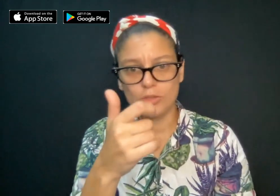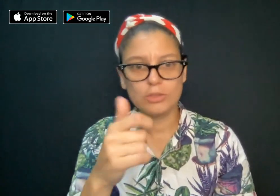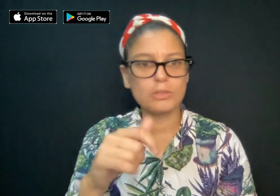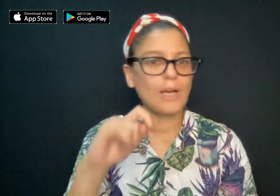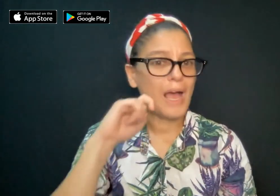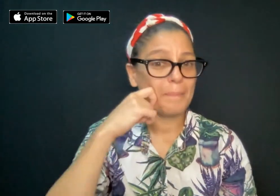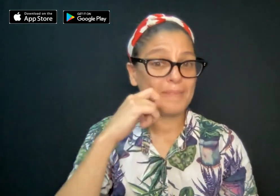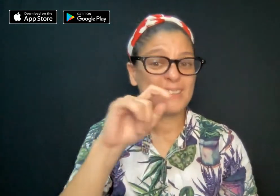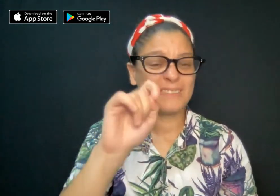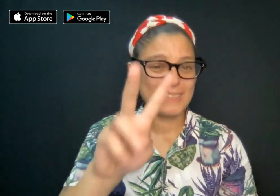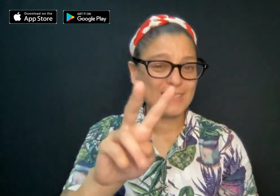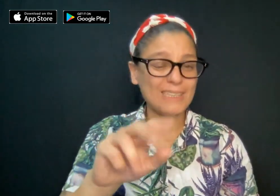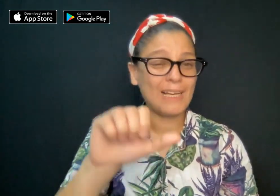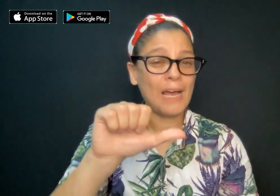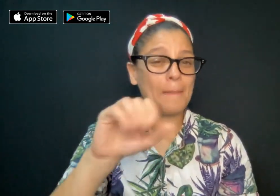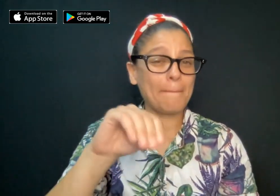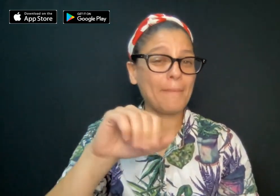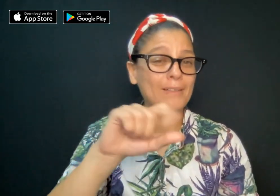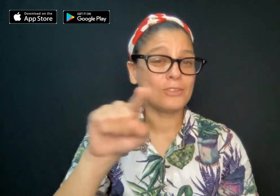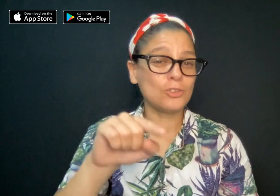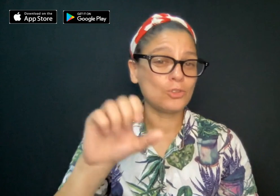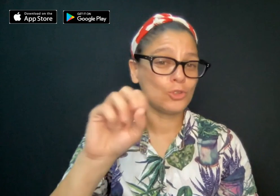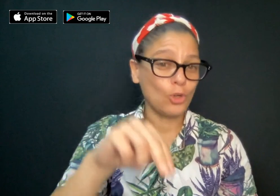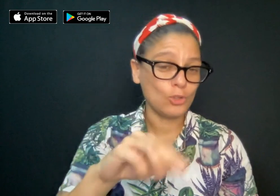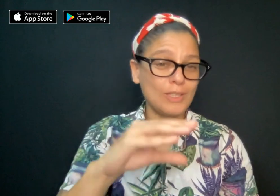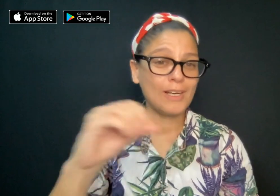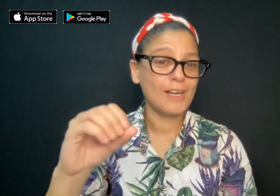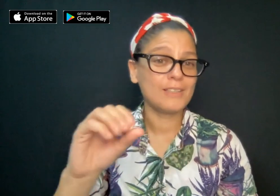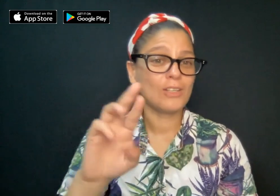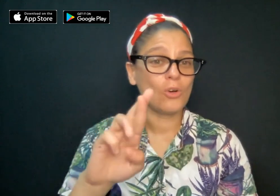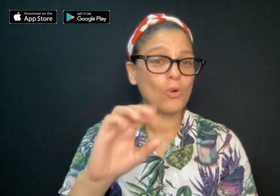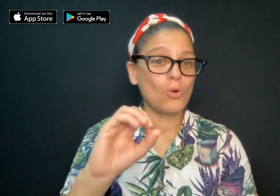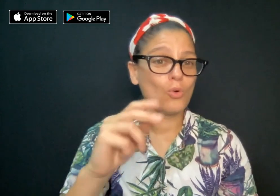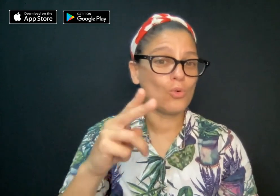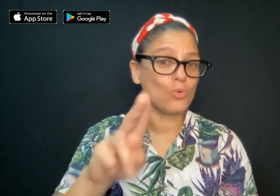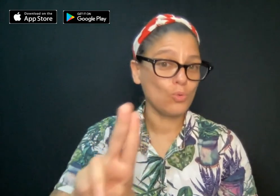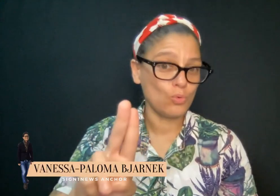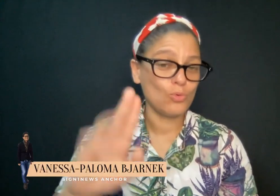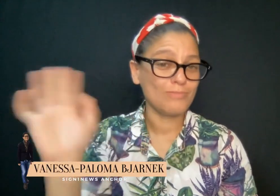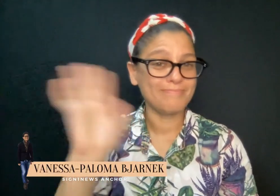And you can also watch on Apple TV, Amazon, and Roku.